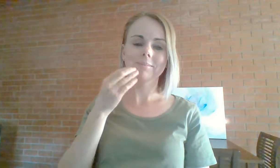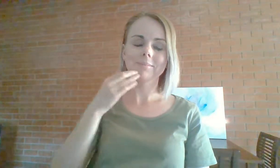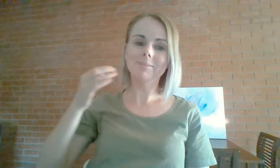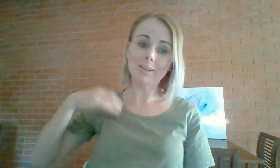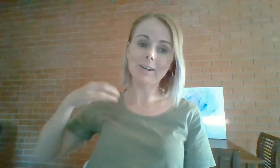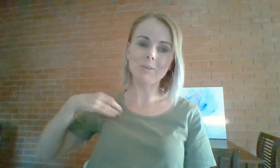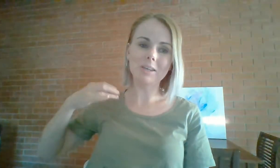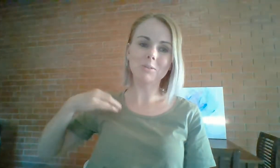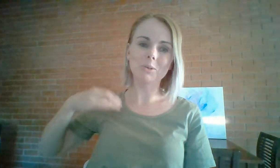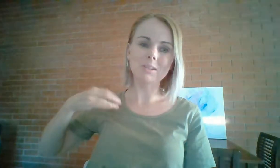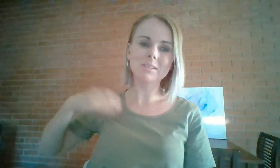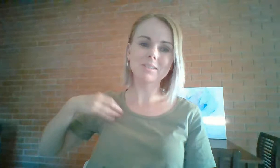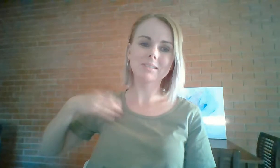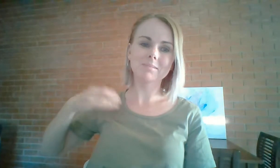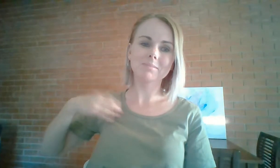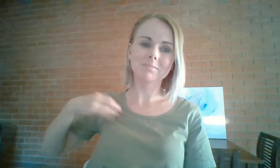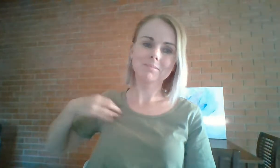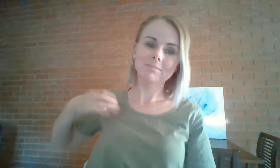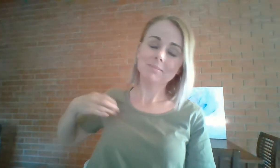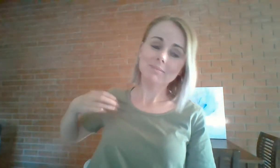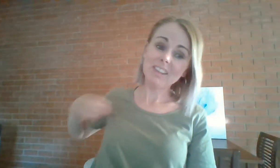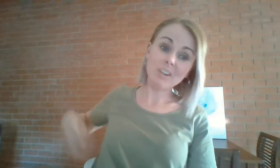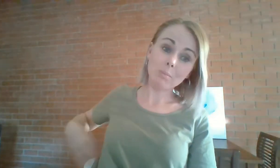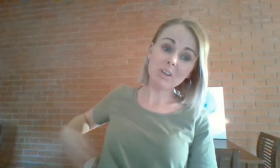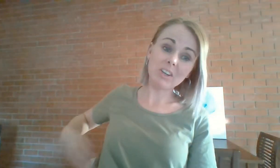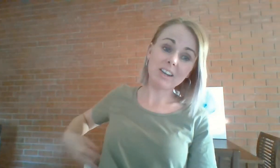And that I can get through this. And that I'll be okay.